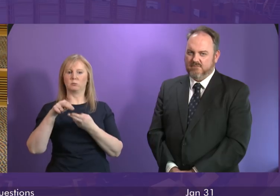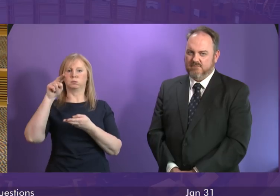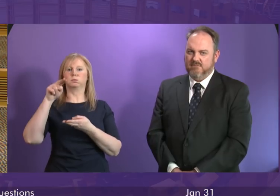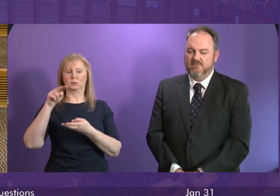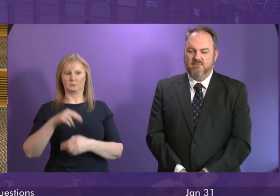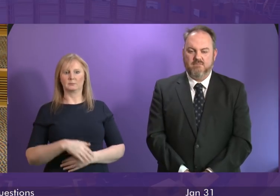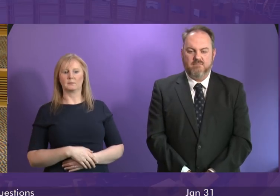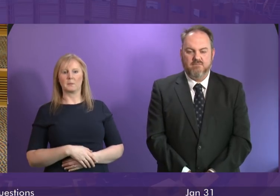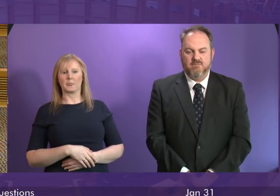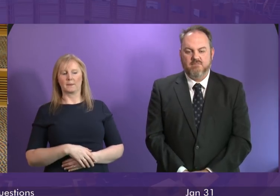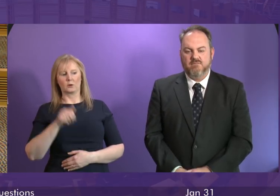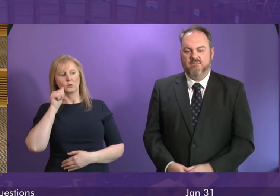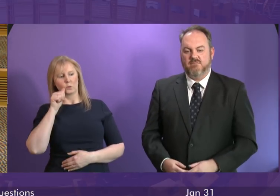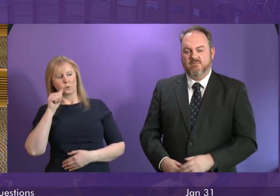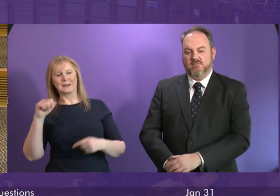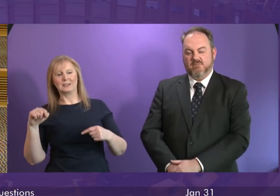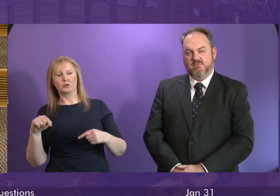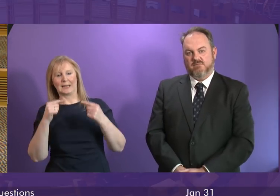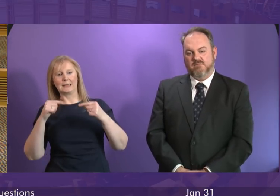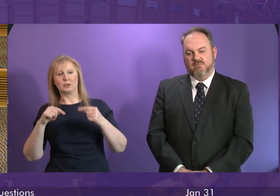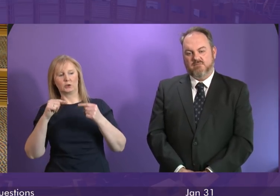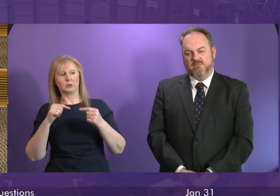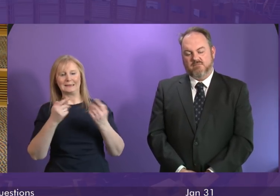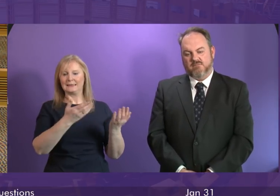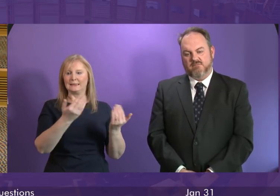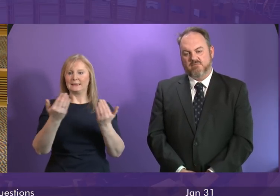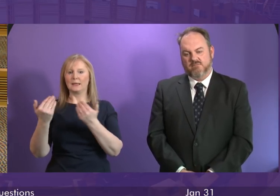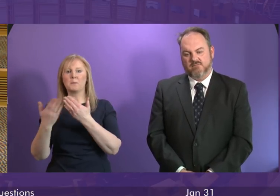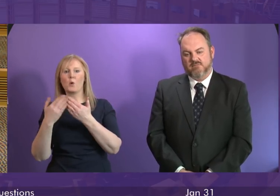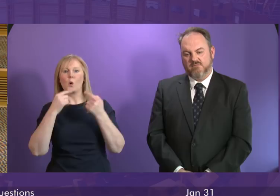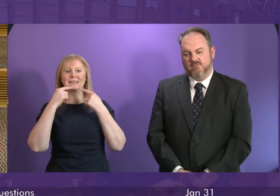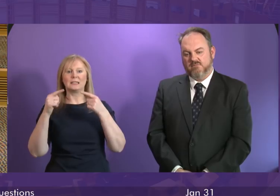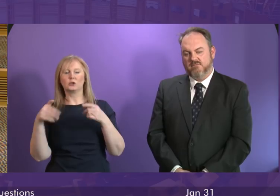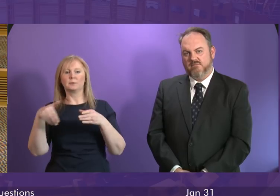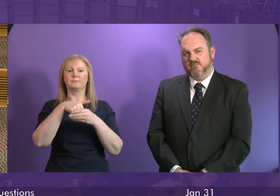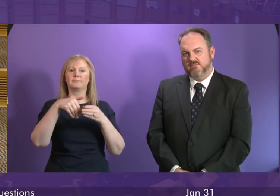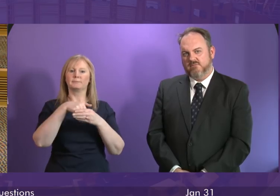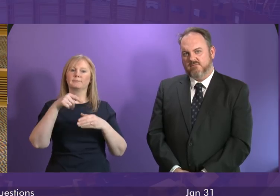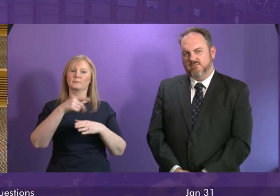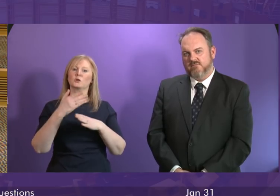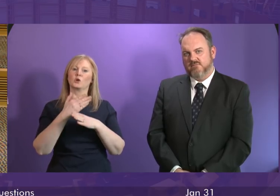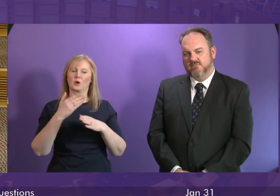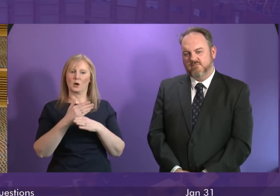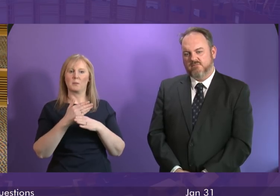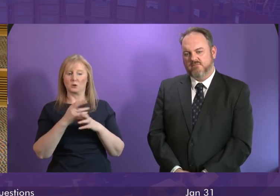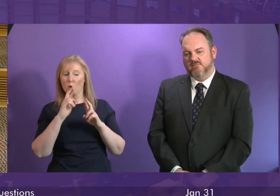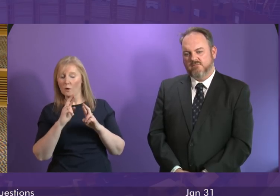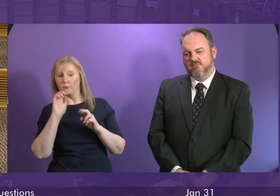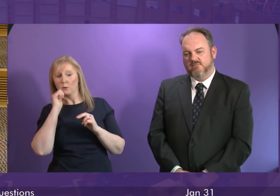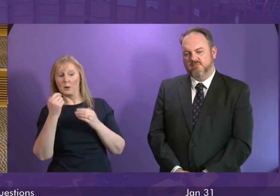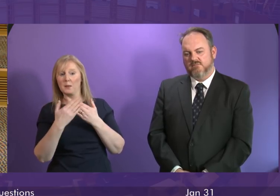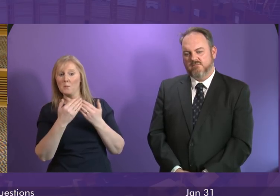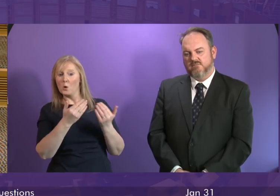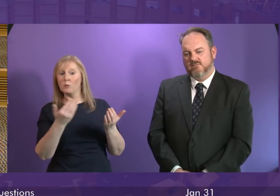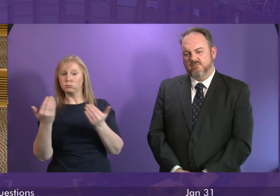we know one of our challenges is attracting more people into the teaching profession and I hope that that will help us to do so Teachers